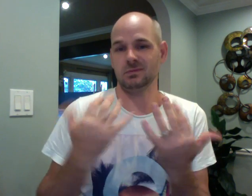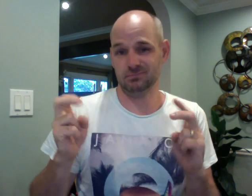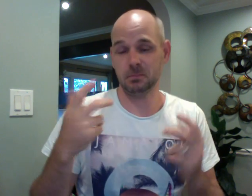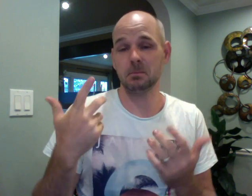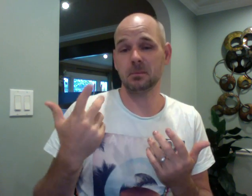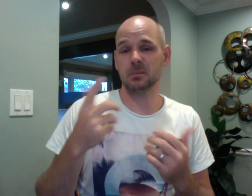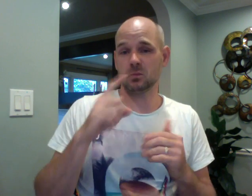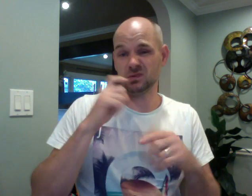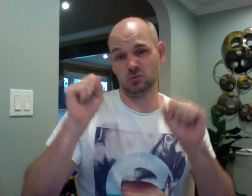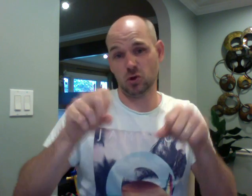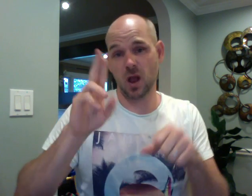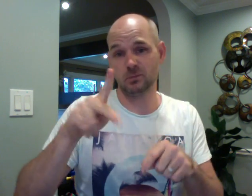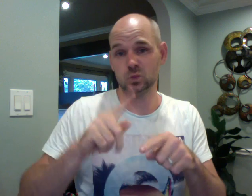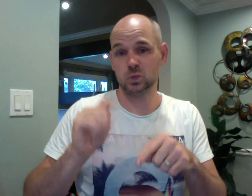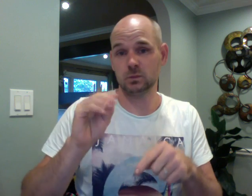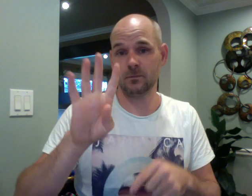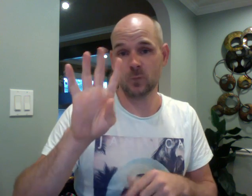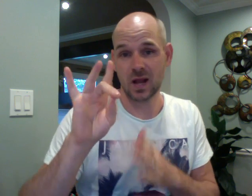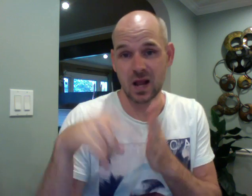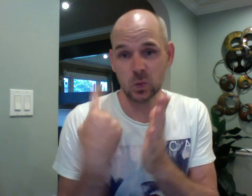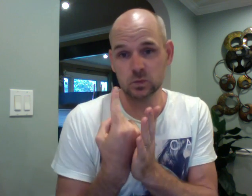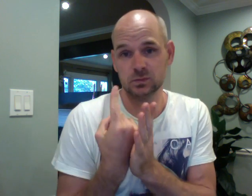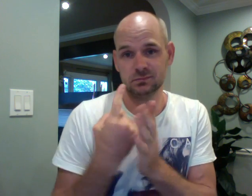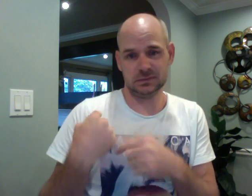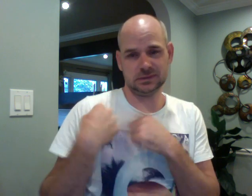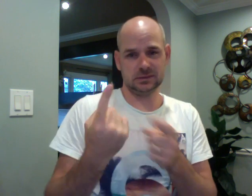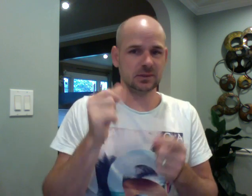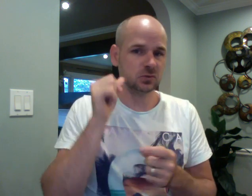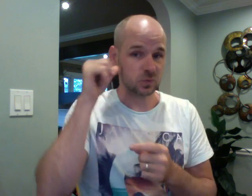If you don't want it to pop, have to try to get it before it falls on top of me.